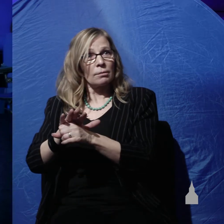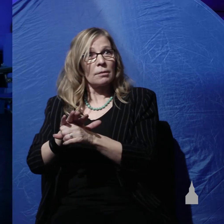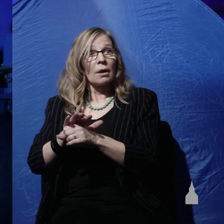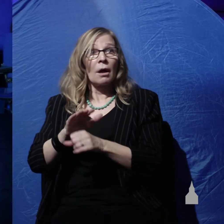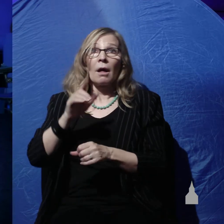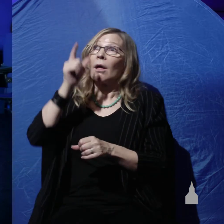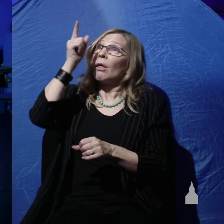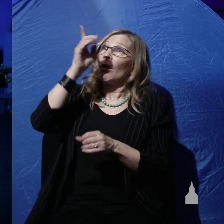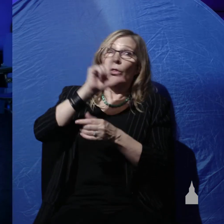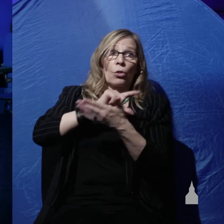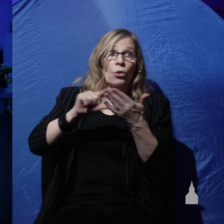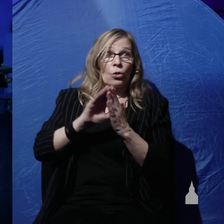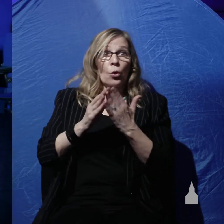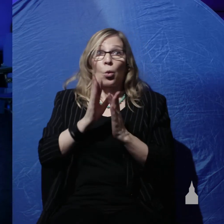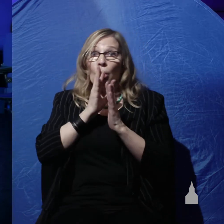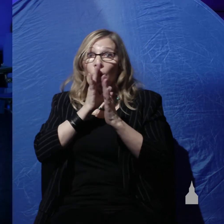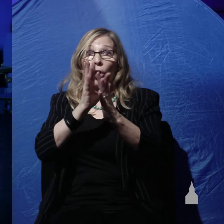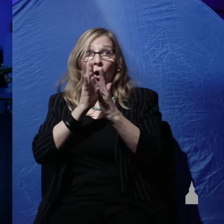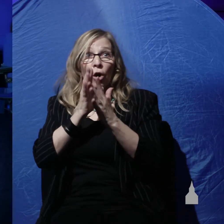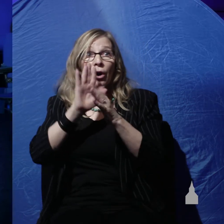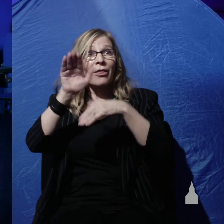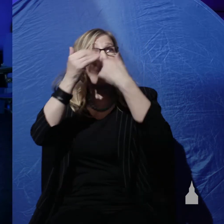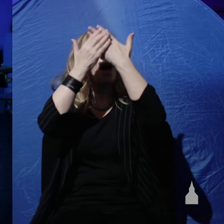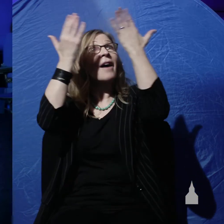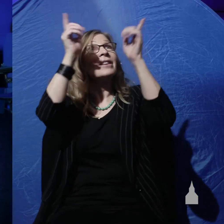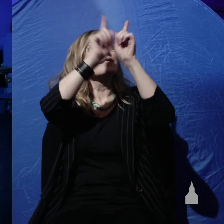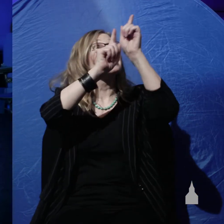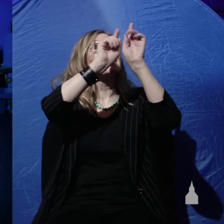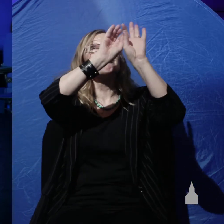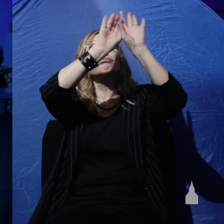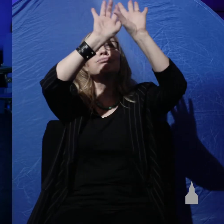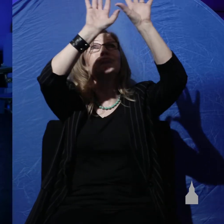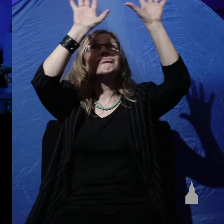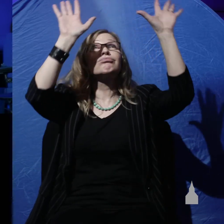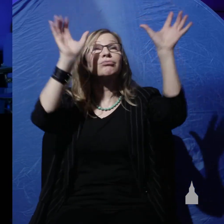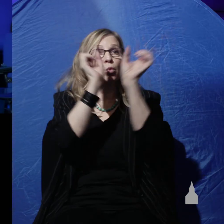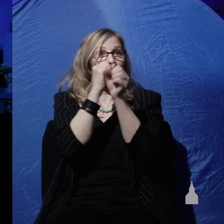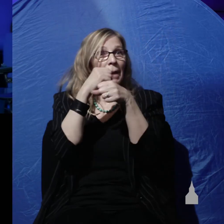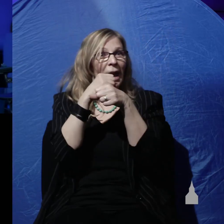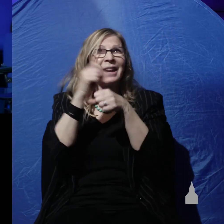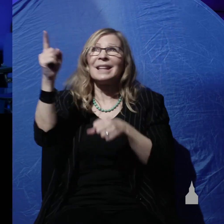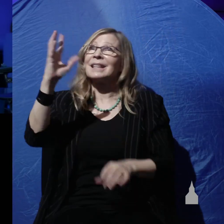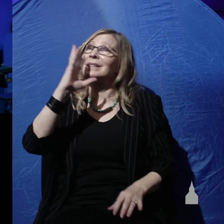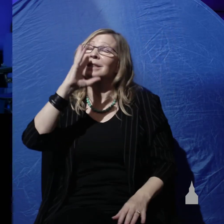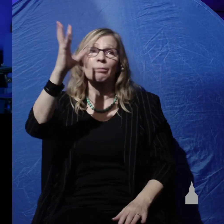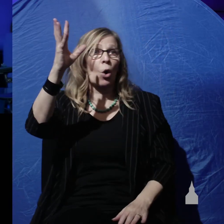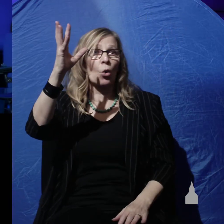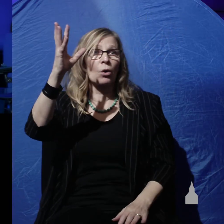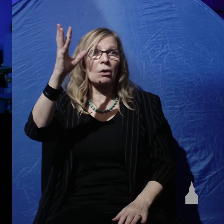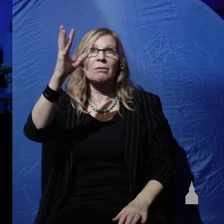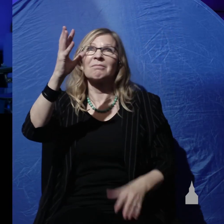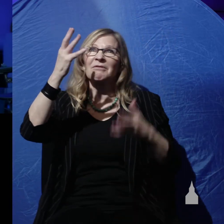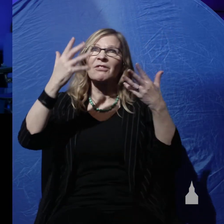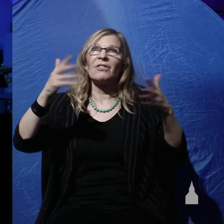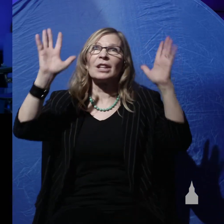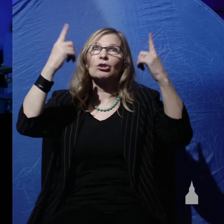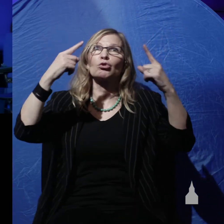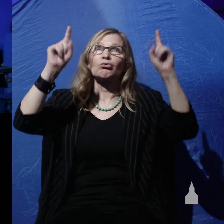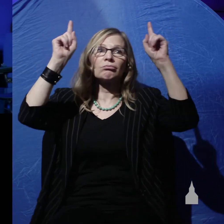heavens were made and by the breath of his mouth all their host. For he spoke and it was done. He commanded and it stood fast.